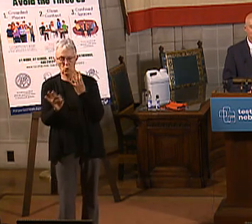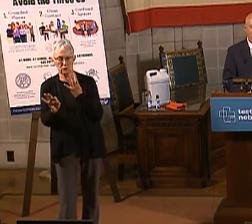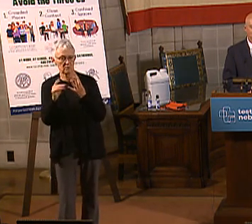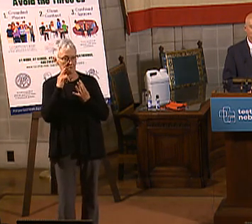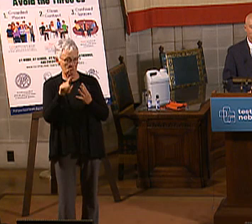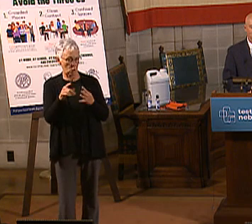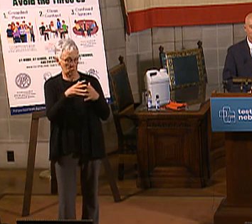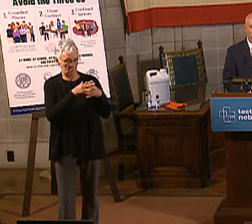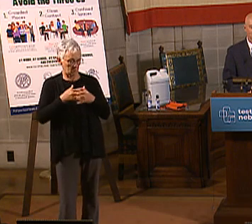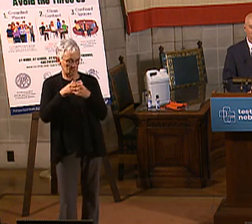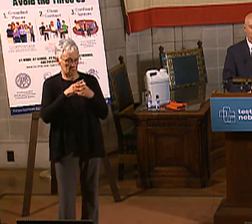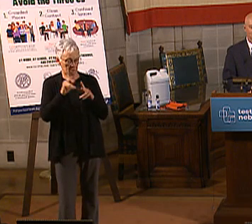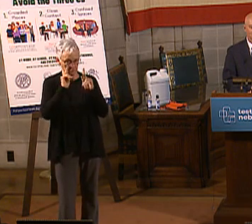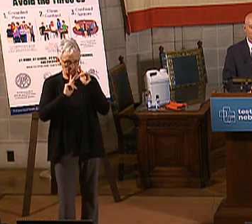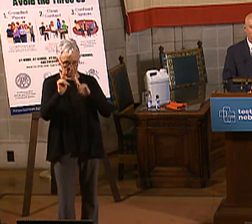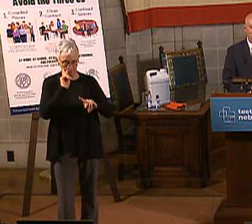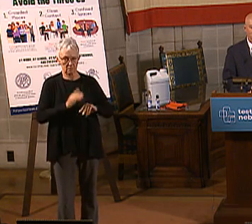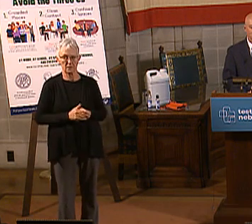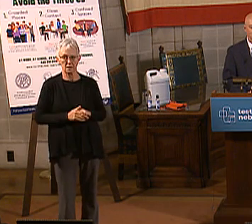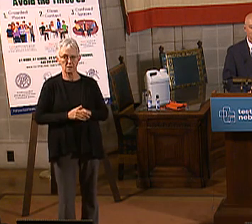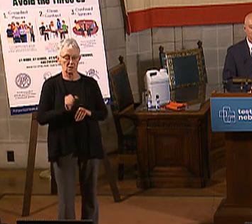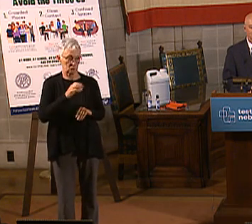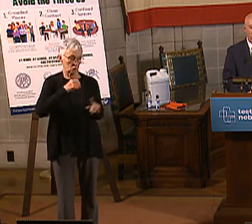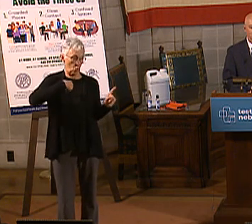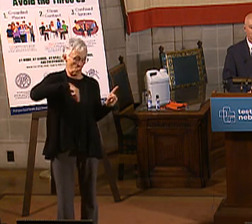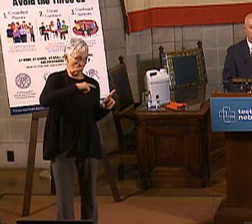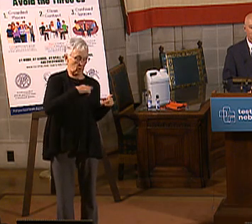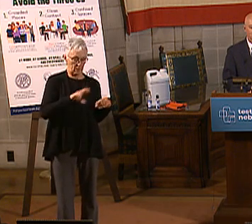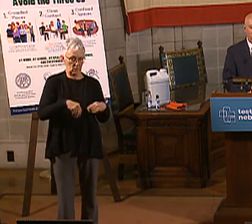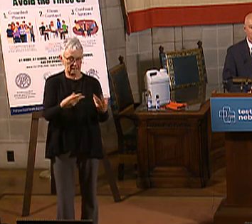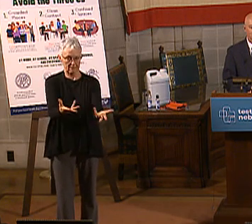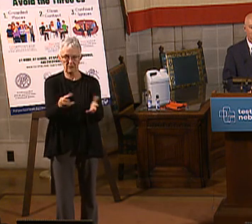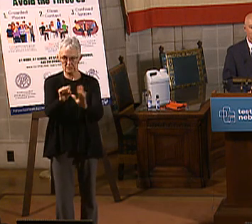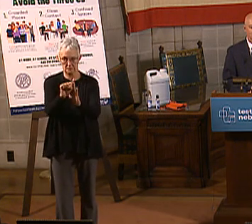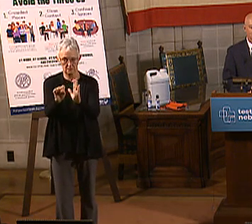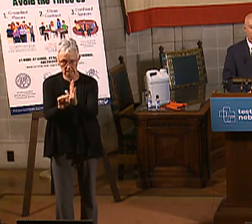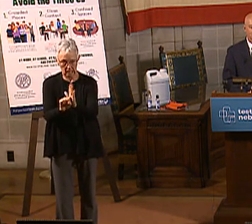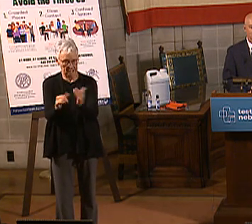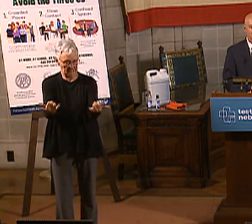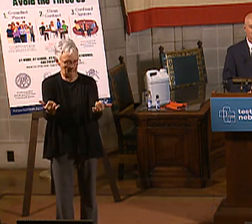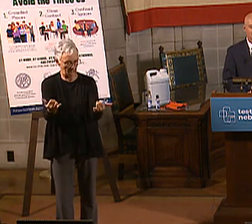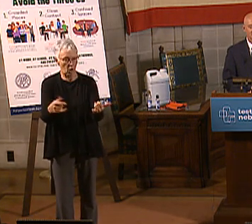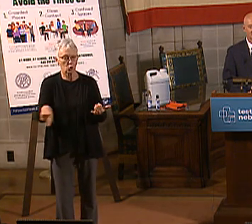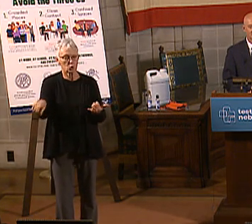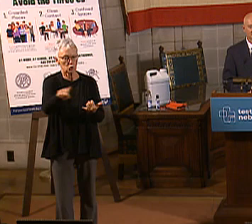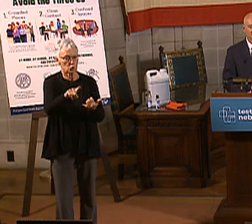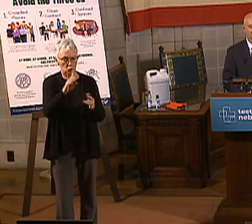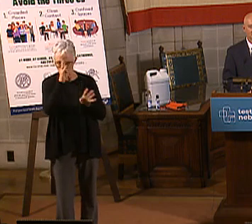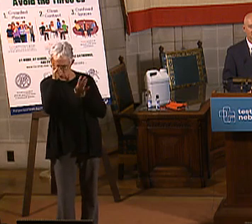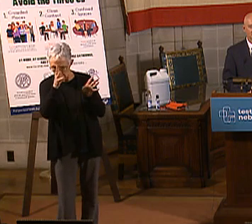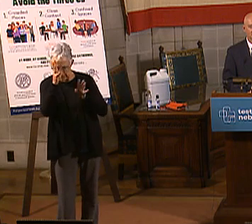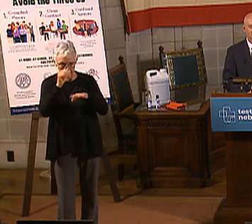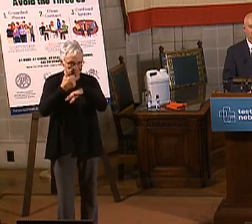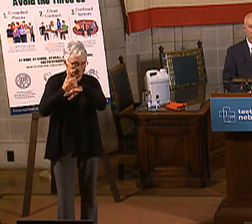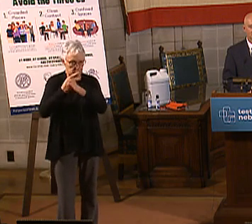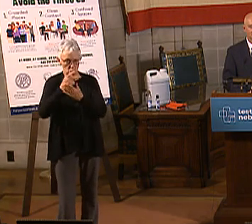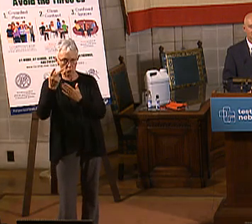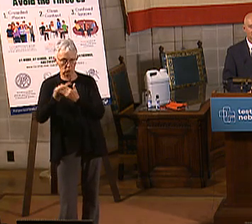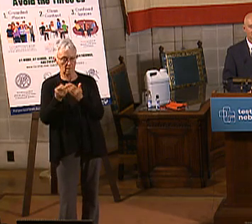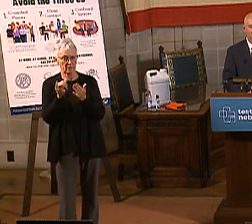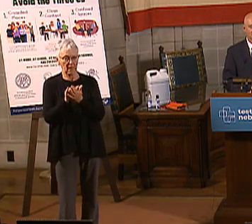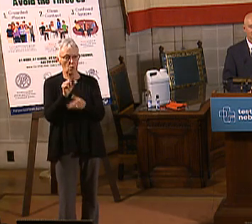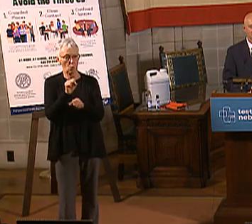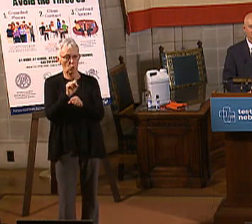our administration has given states every opportunity to come up with creative ideas to care for their populations, and it's working.